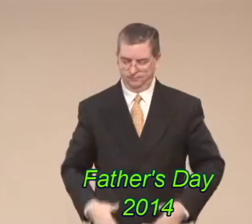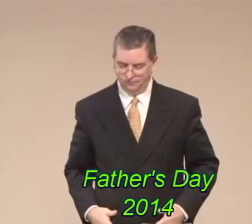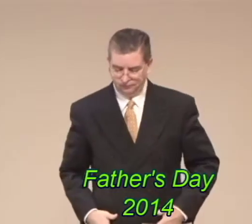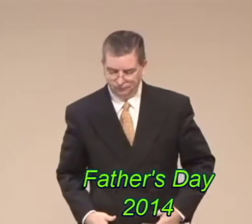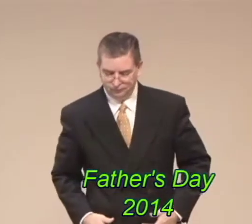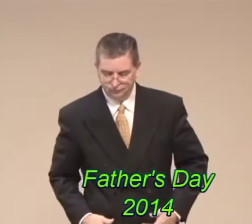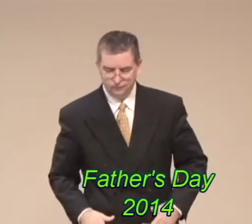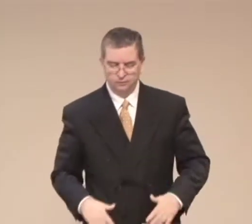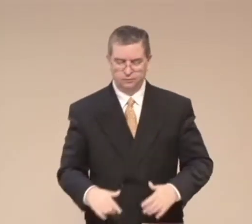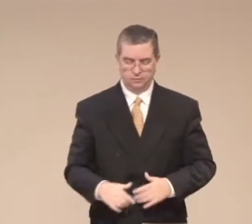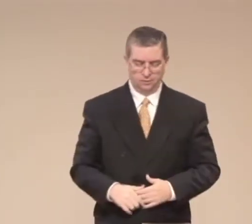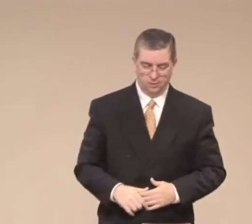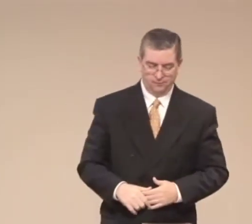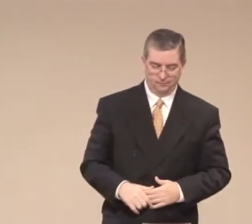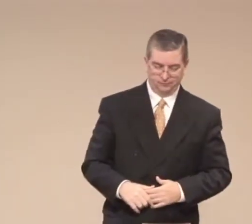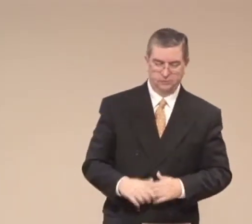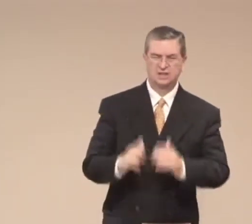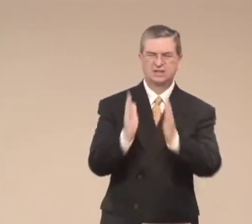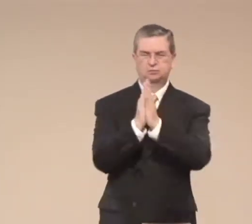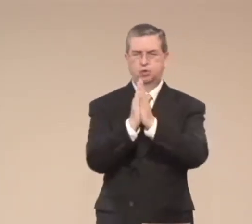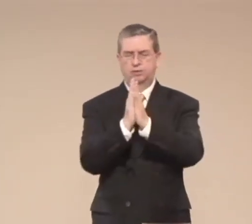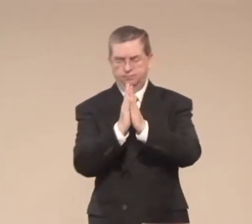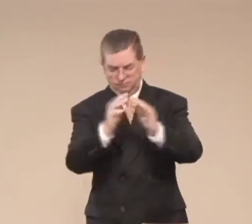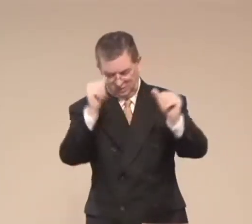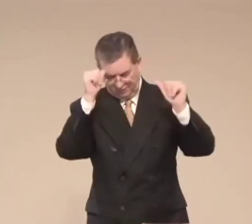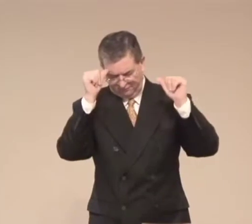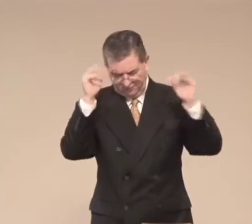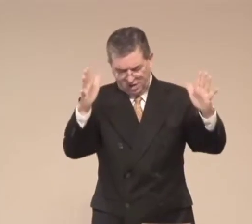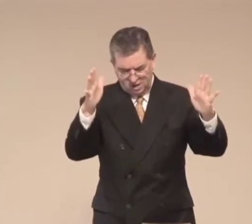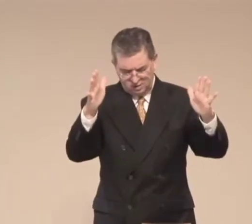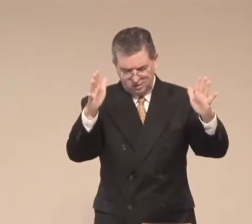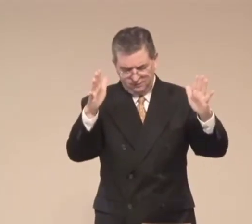looking at the story of Job. Let us pray.